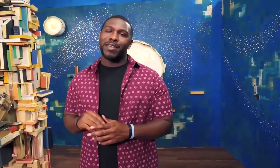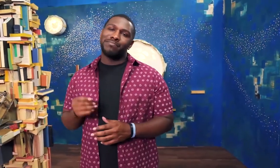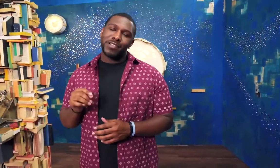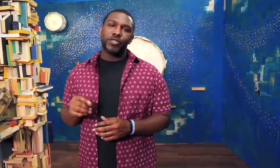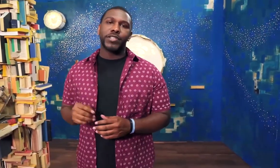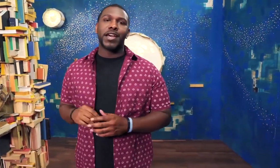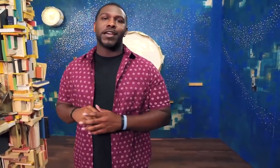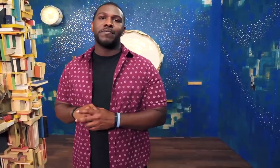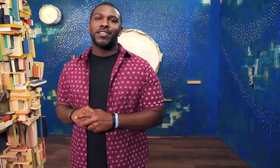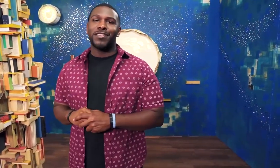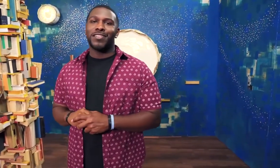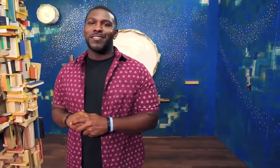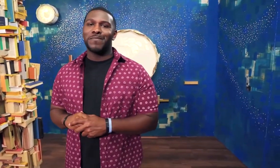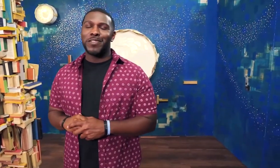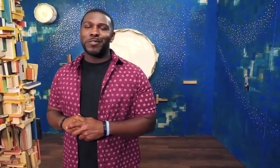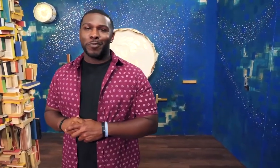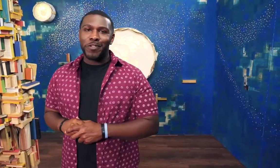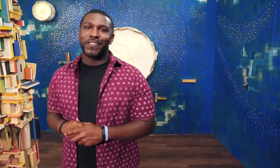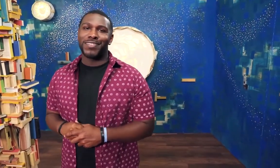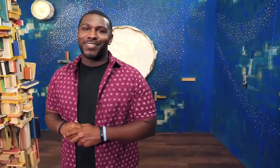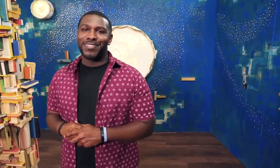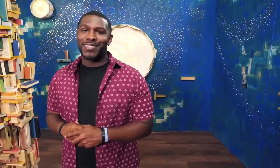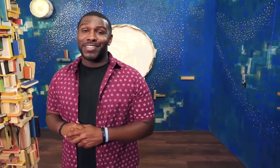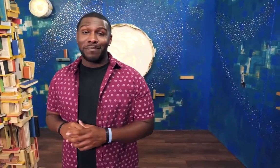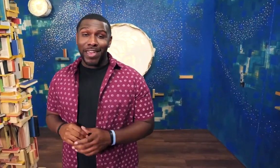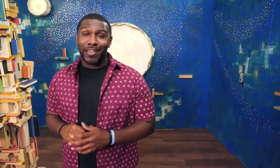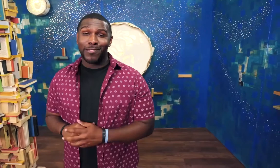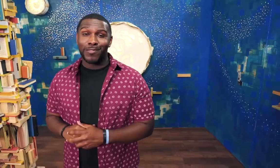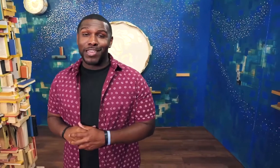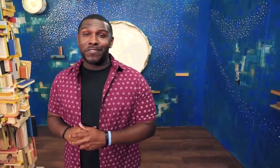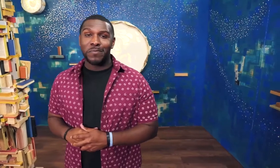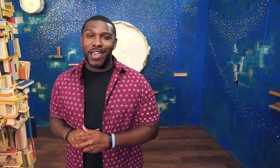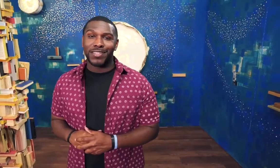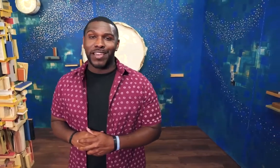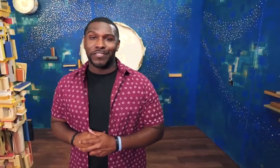a short time but it was worth it to see the man who had given him back his life